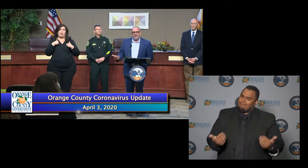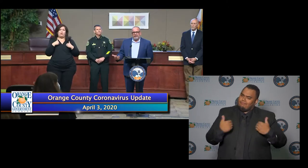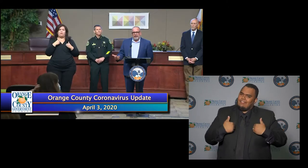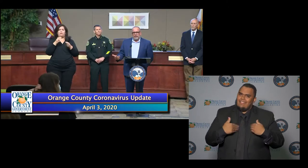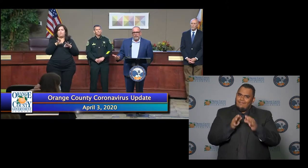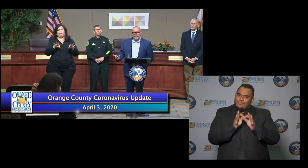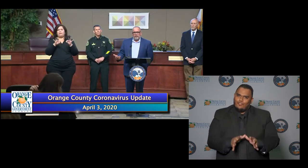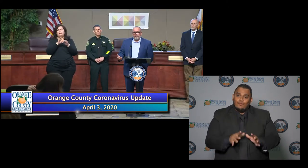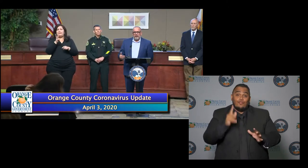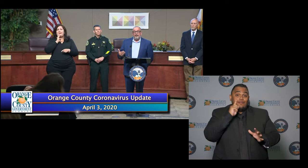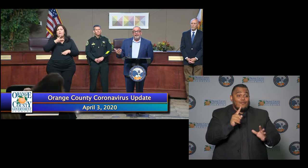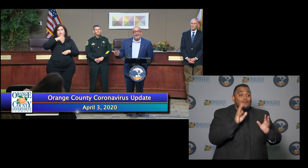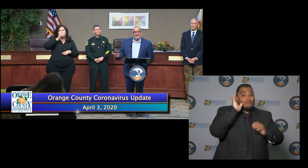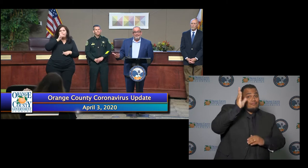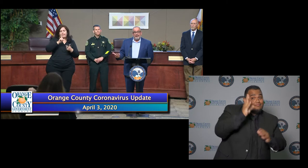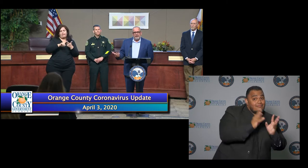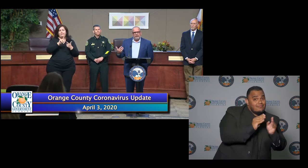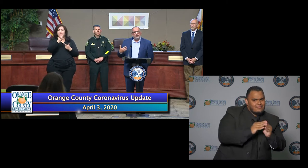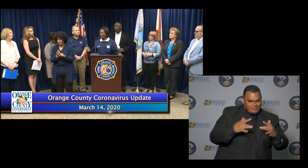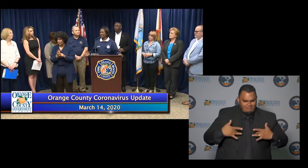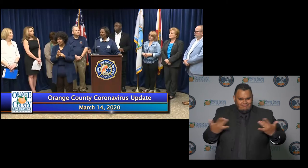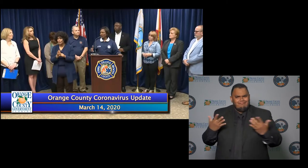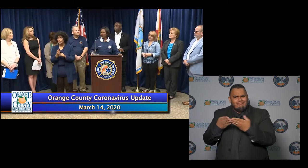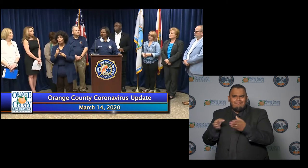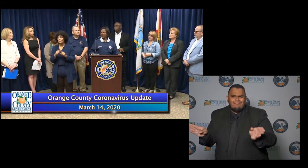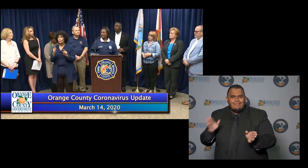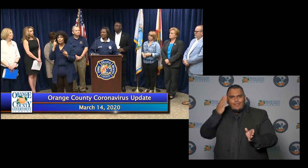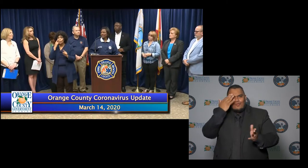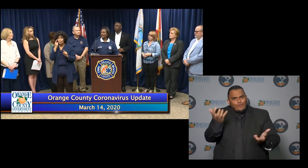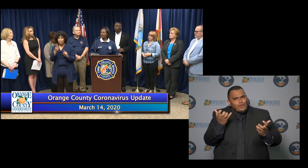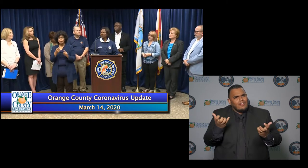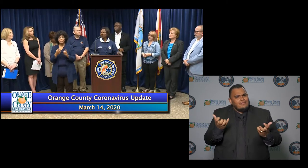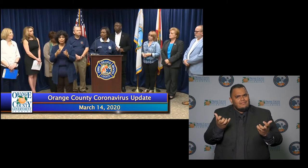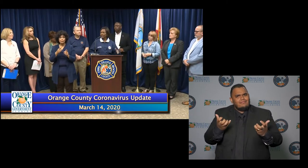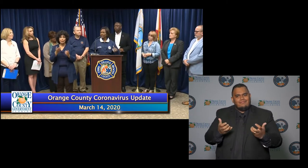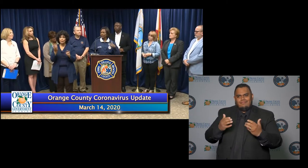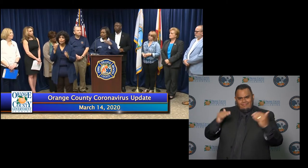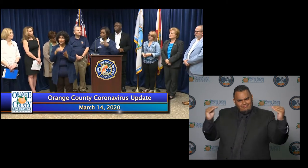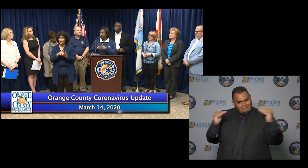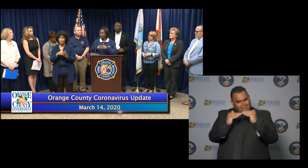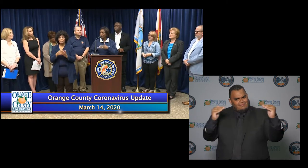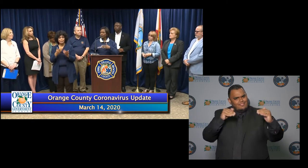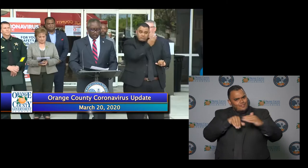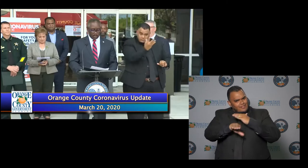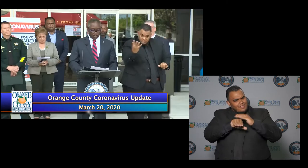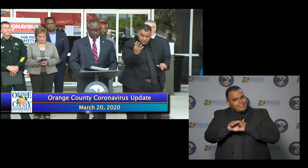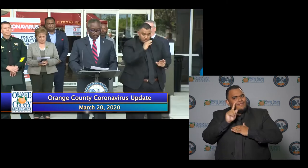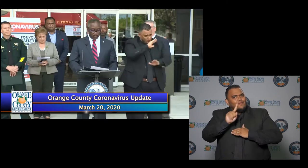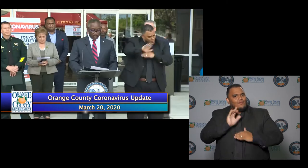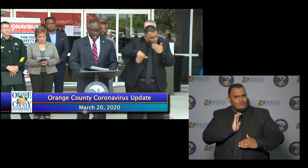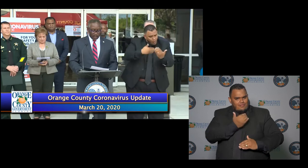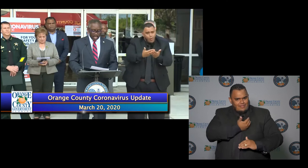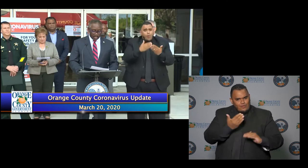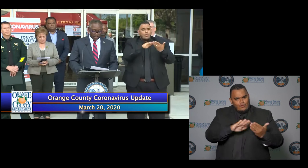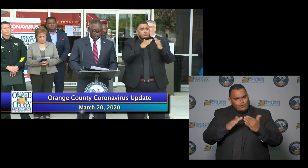events in general and we want to provide equal access to our community we want to make sure that we are providing equity all across the board